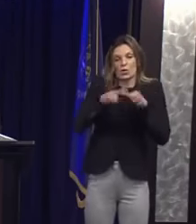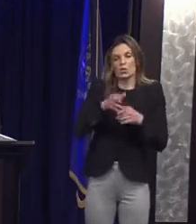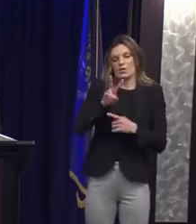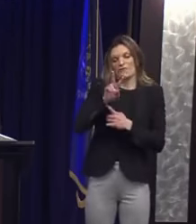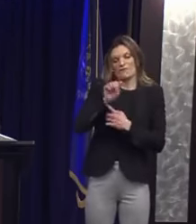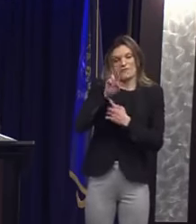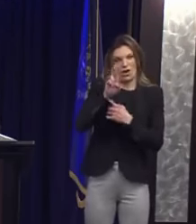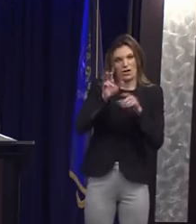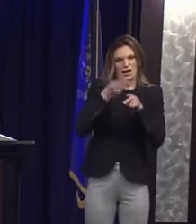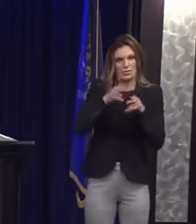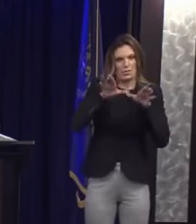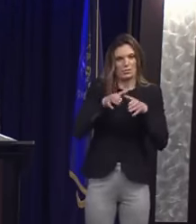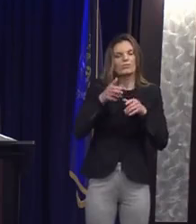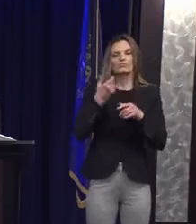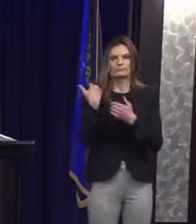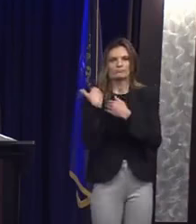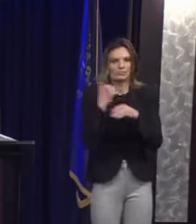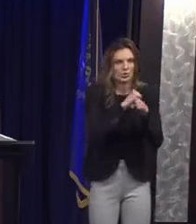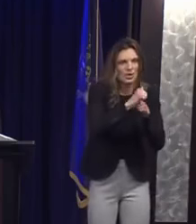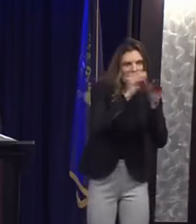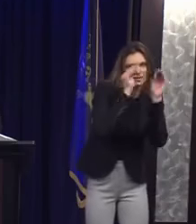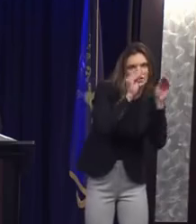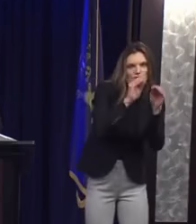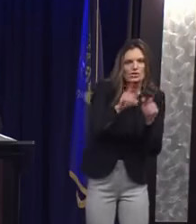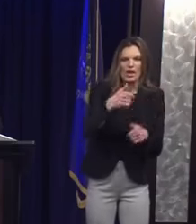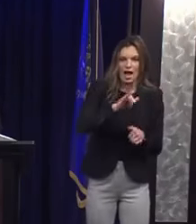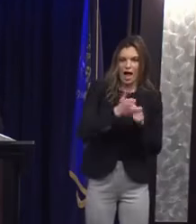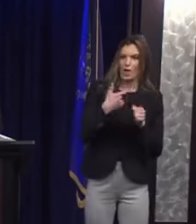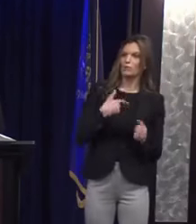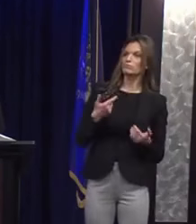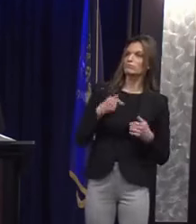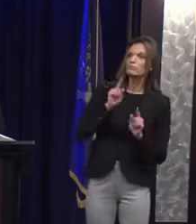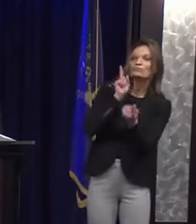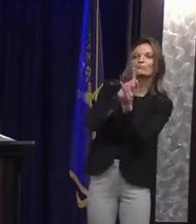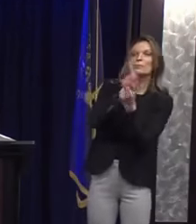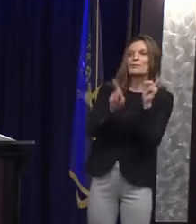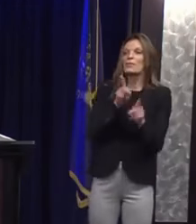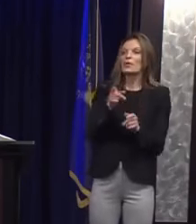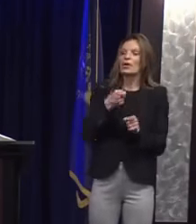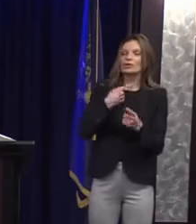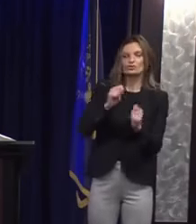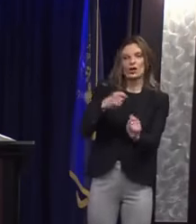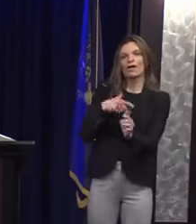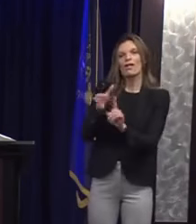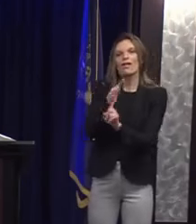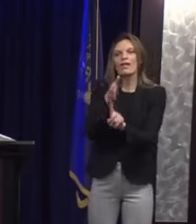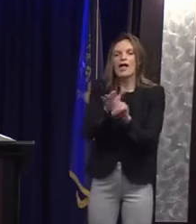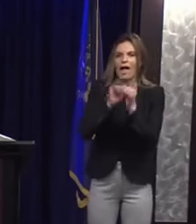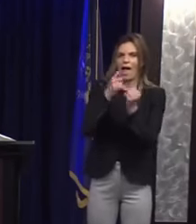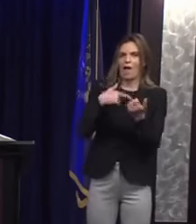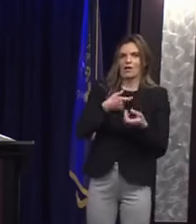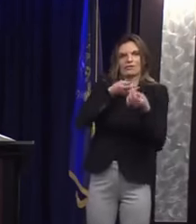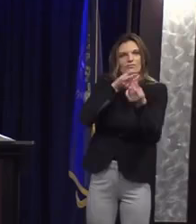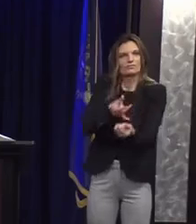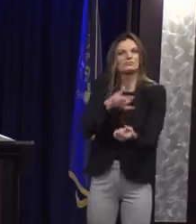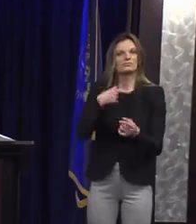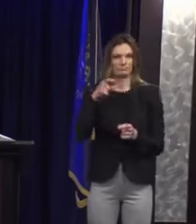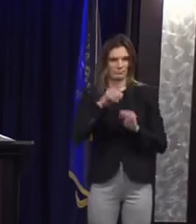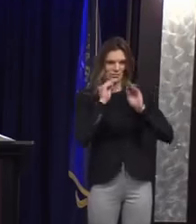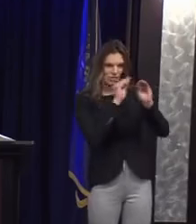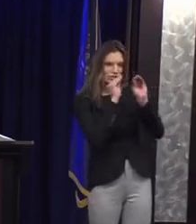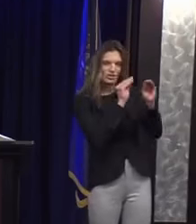to train circulators. Our investigator, our investigation found that a video of a training